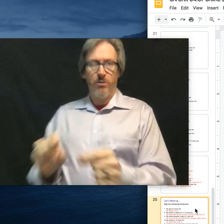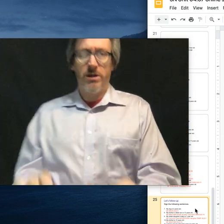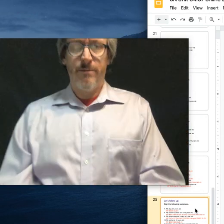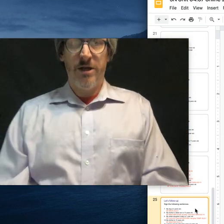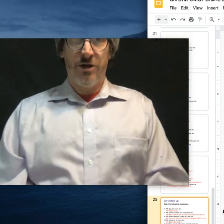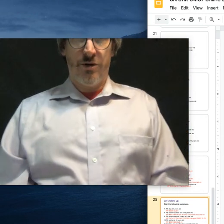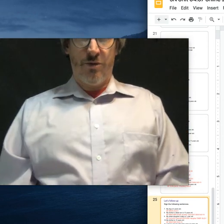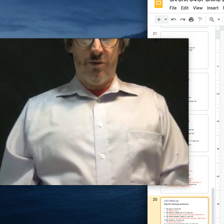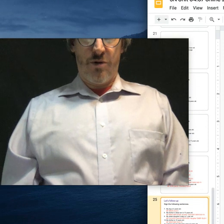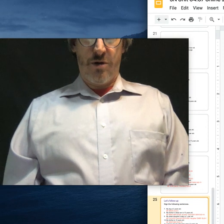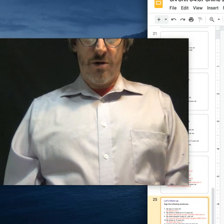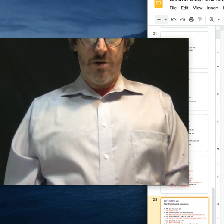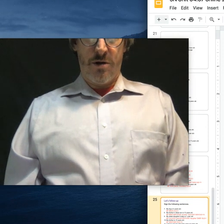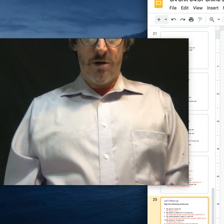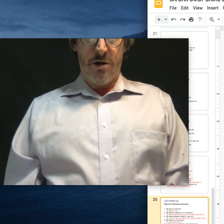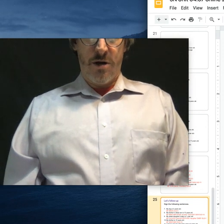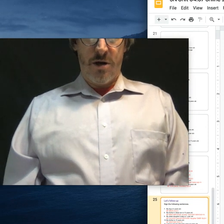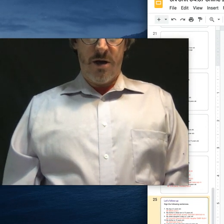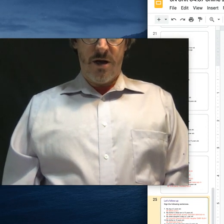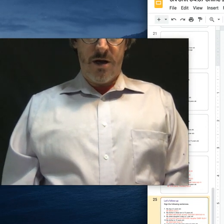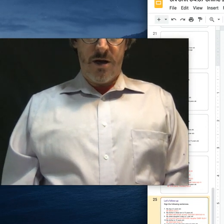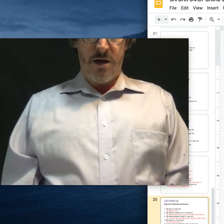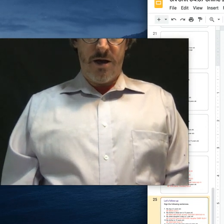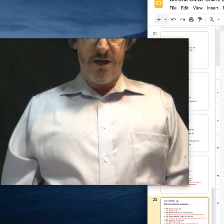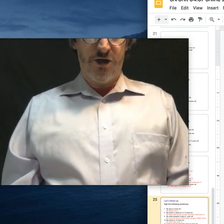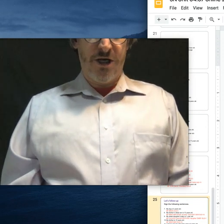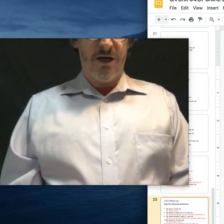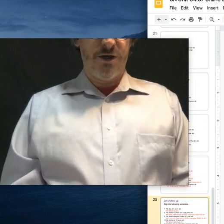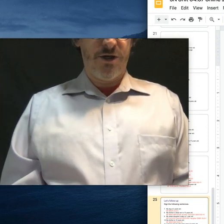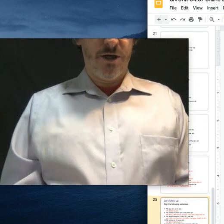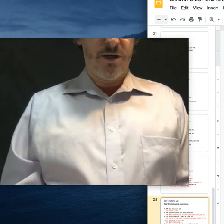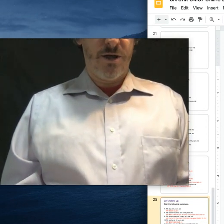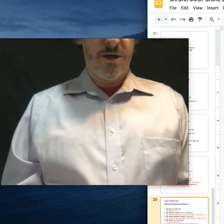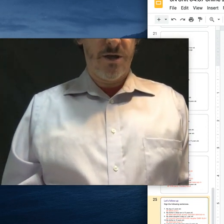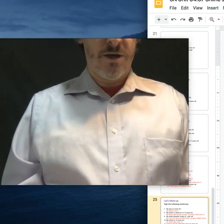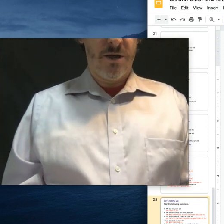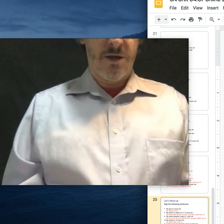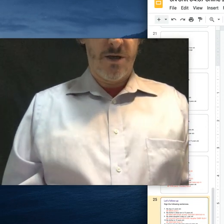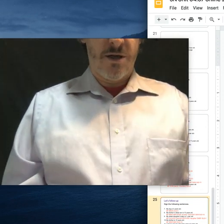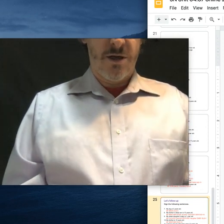You know what? Let me do a changed